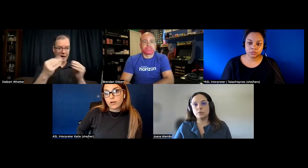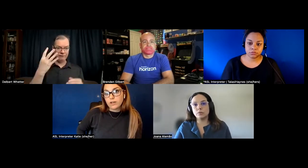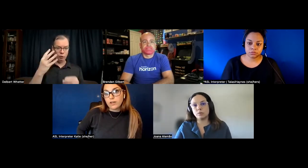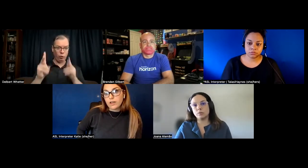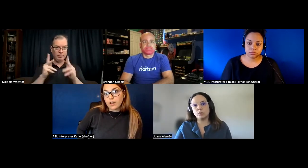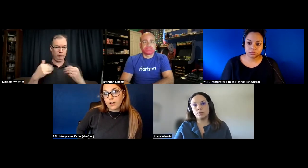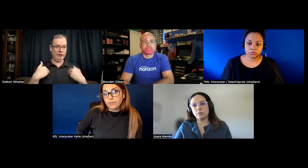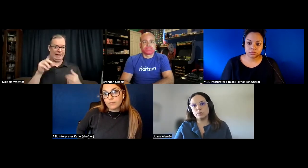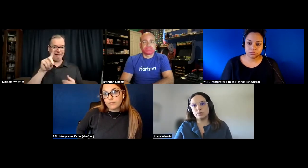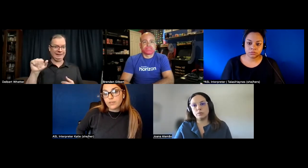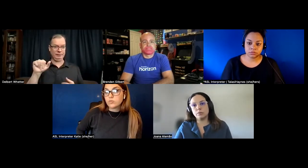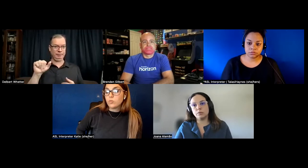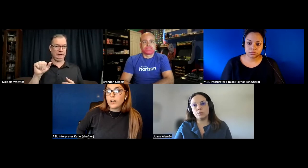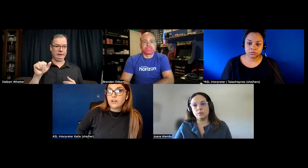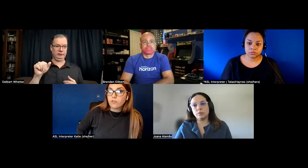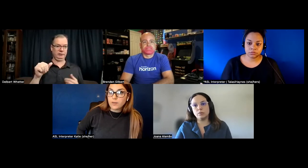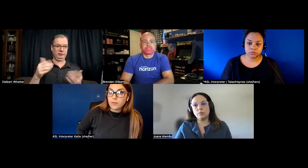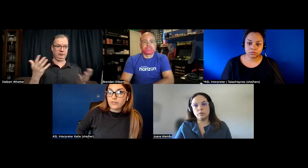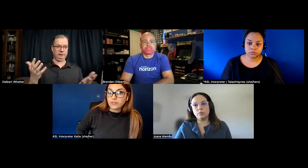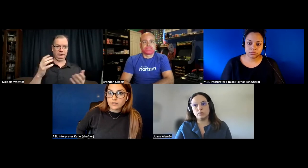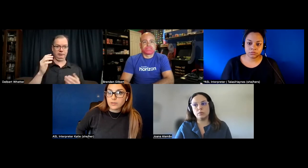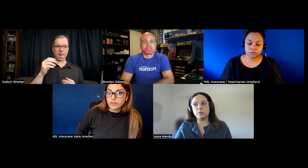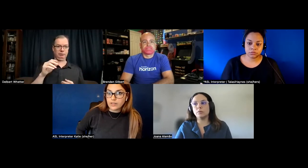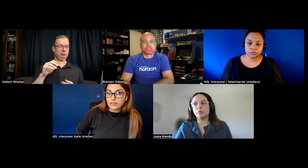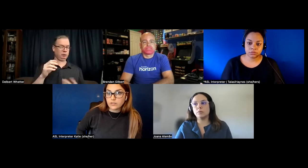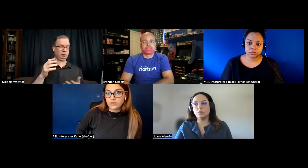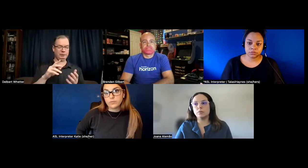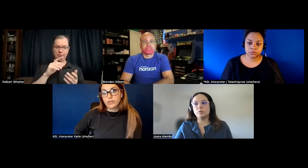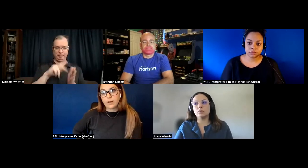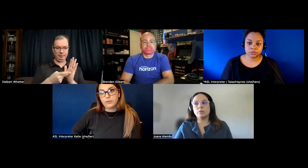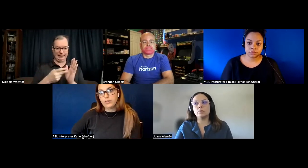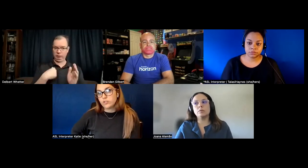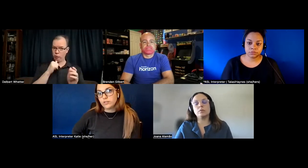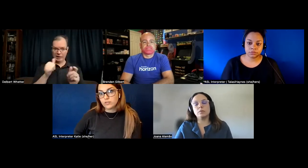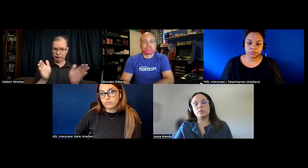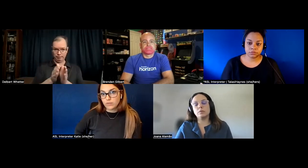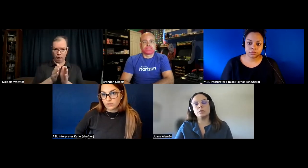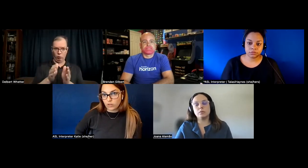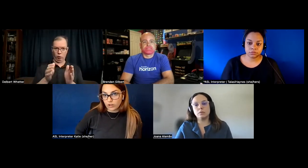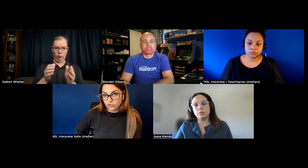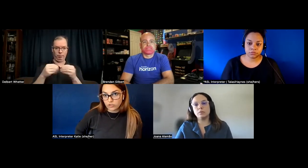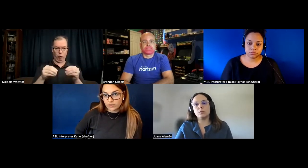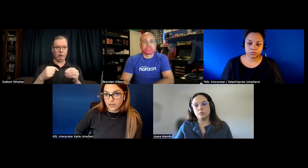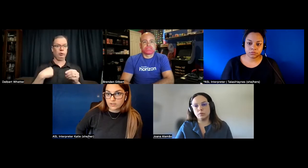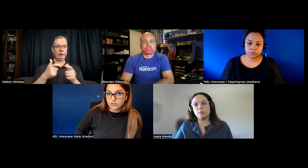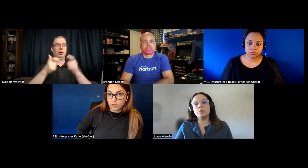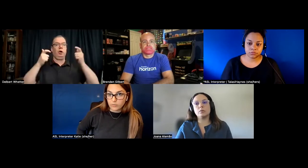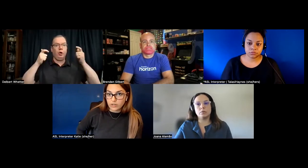um because one out of four people have a disability so the disability population is is large it's not a small community